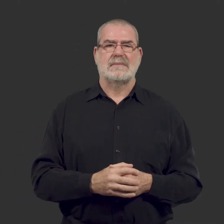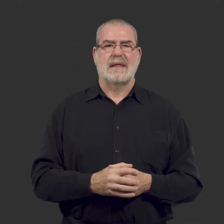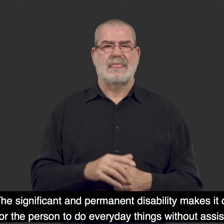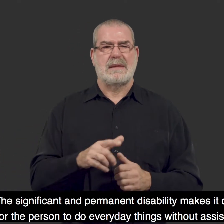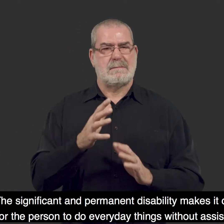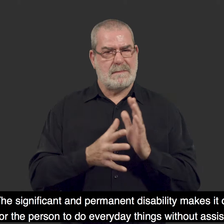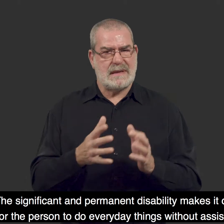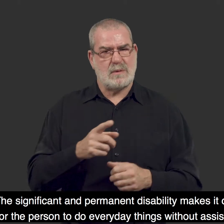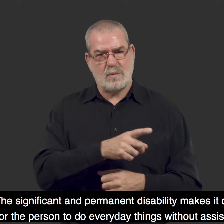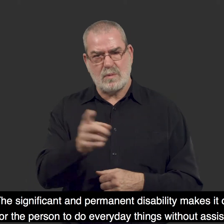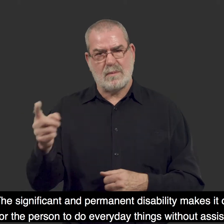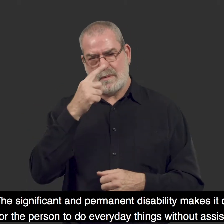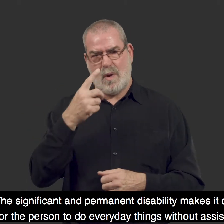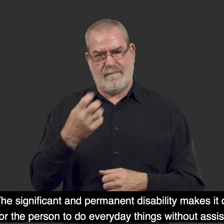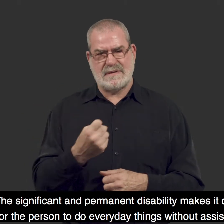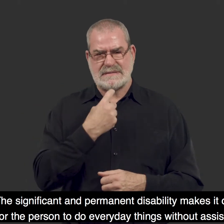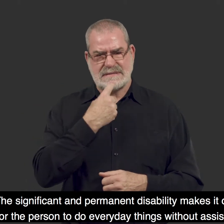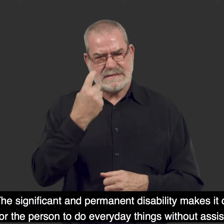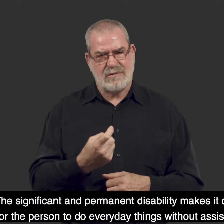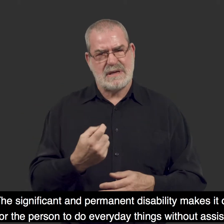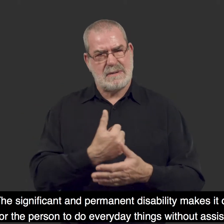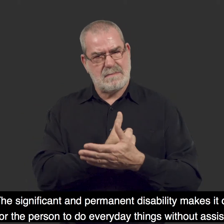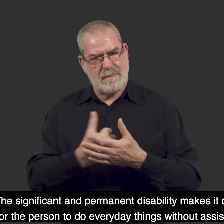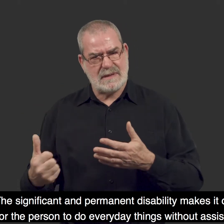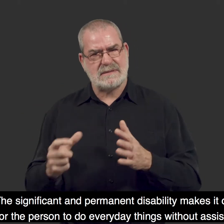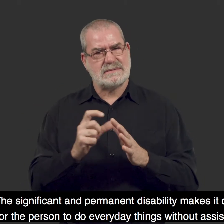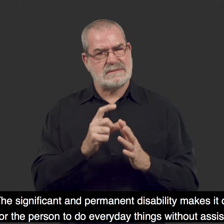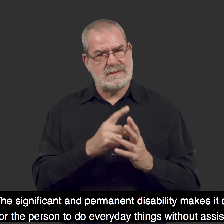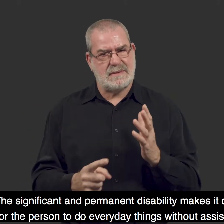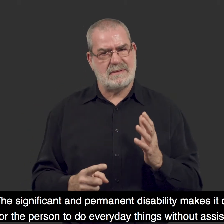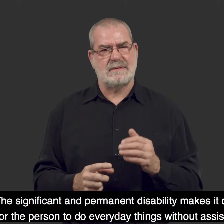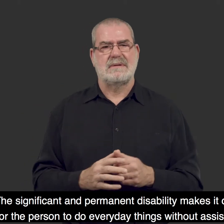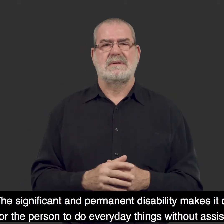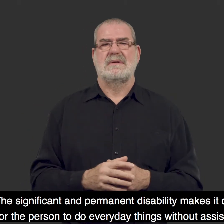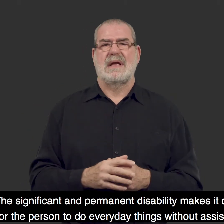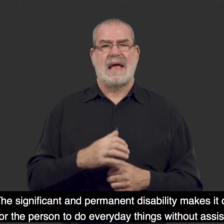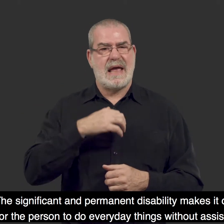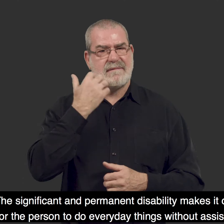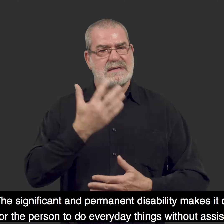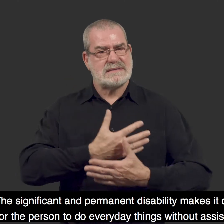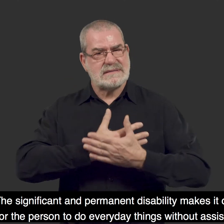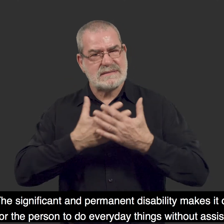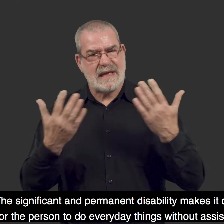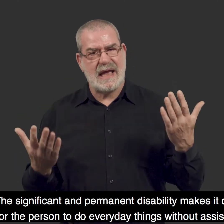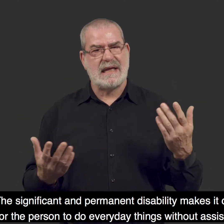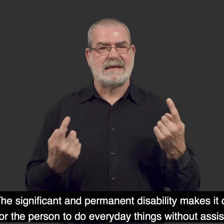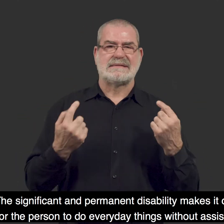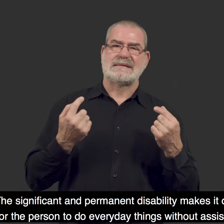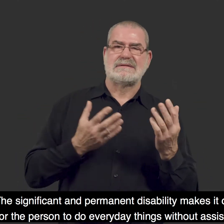The Significant and Permanent Disability makes it difficult for the person to do everyday things